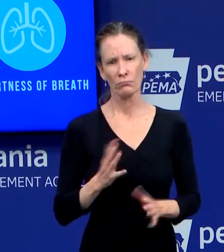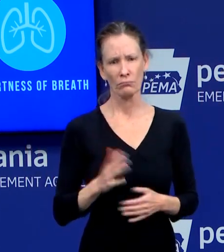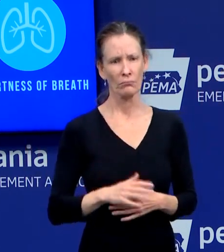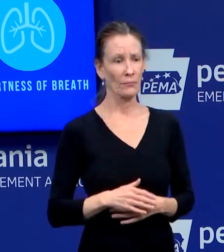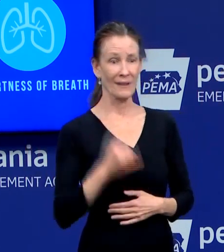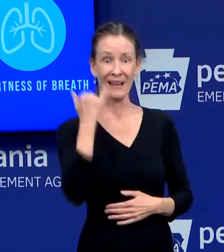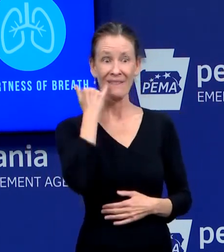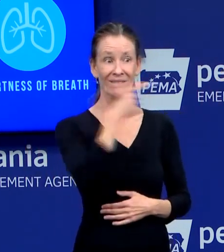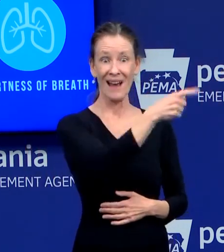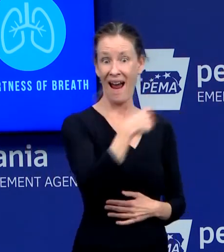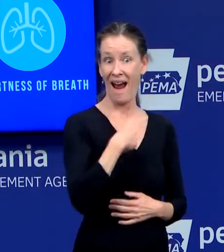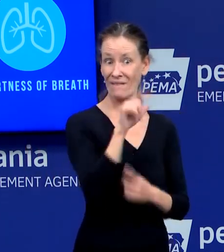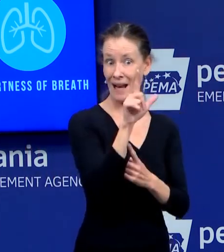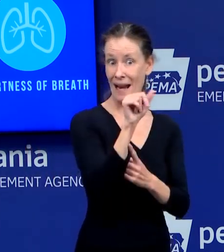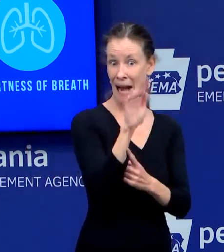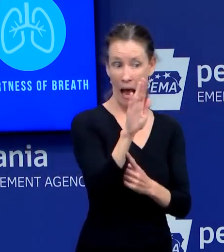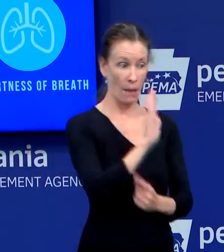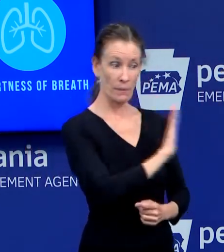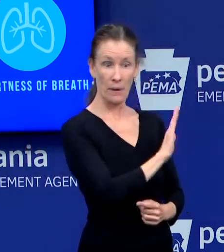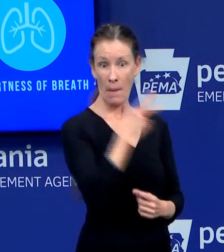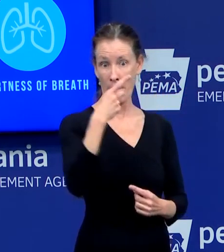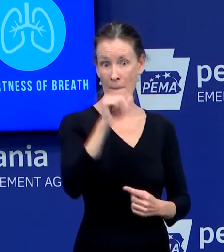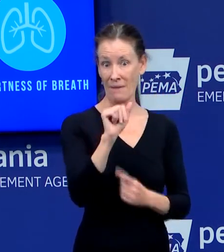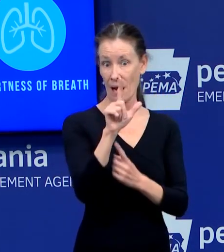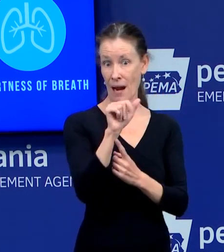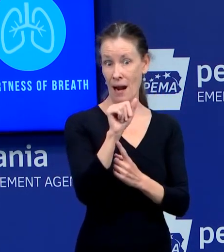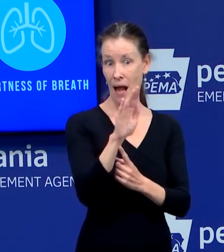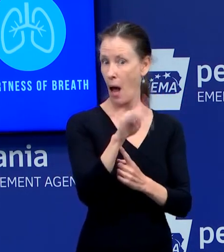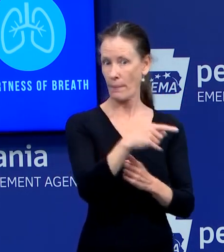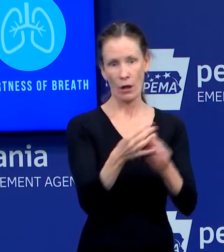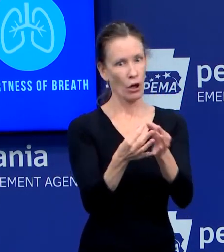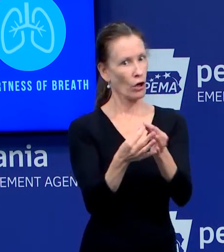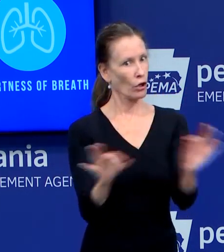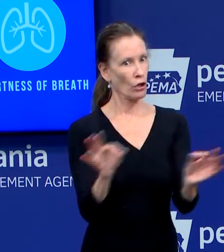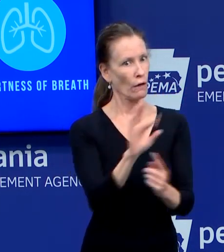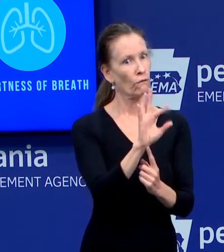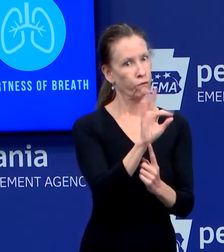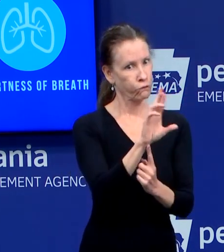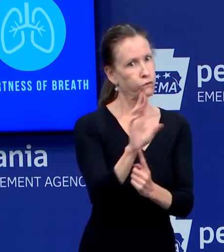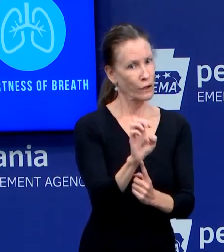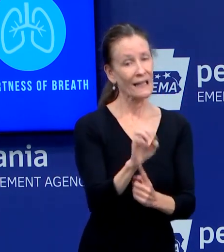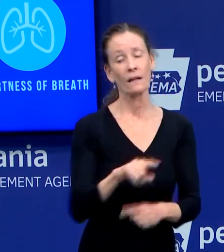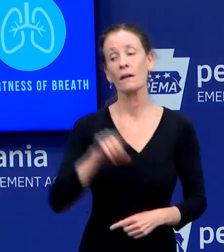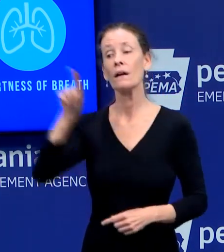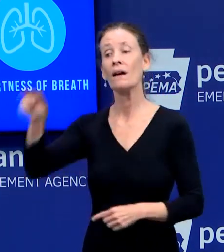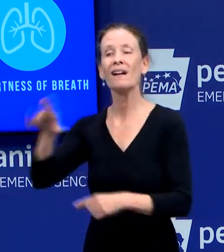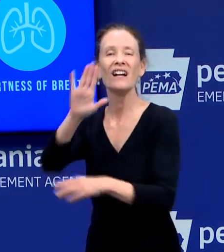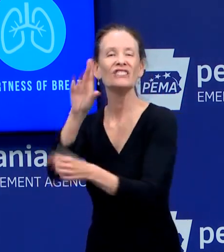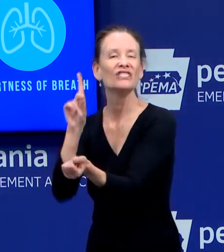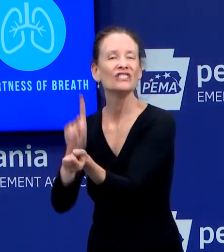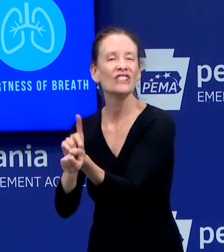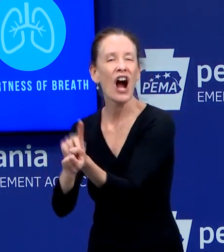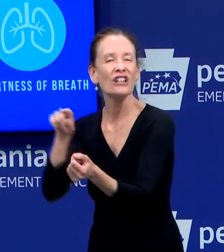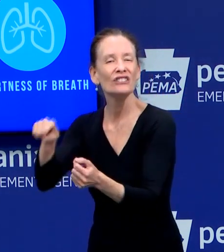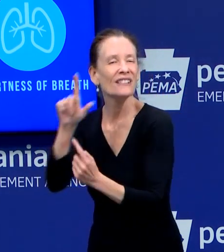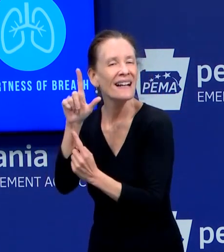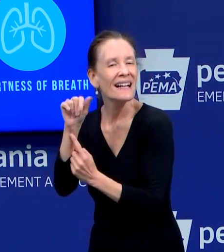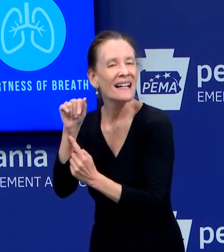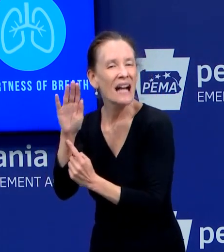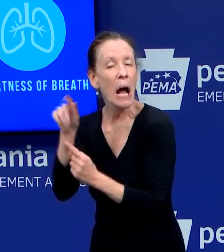done through a commercial laboratory, they will bill insurance. And all insurance companies in Pennsylvania and Medicaid will cover